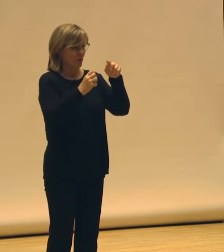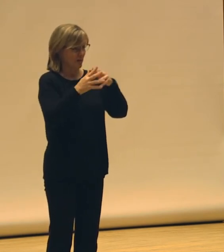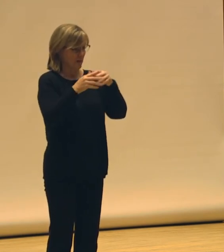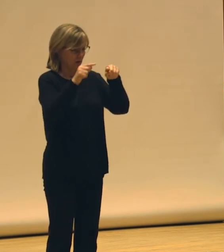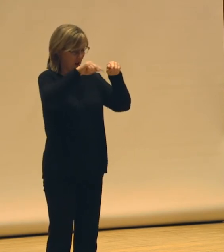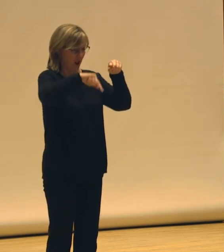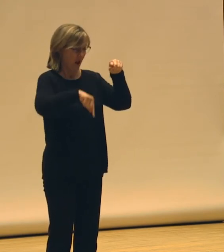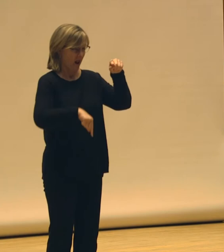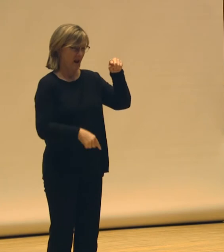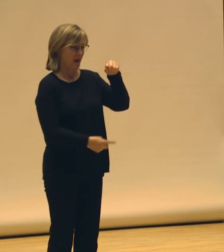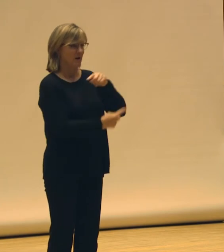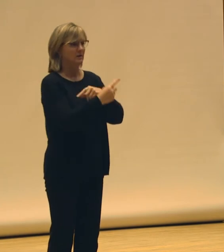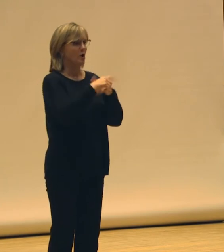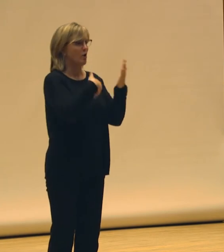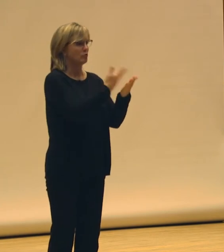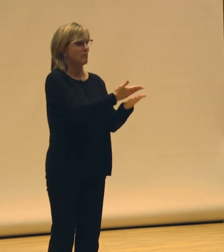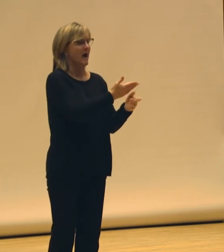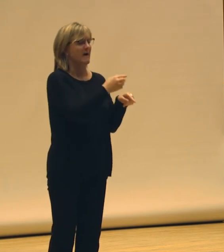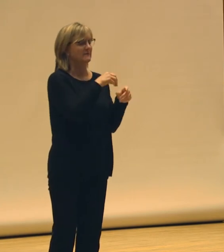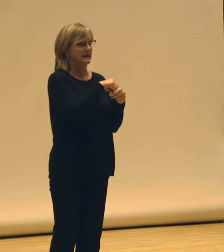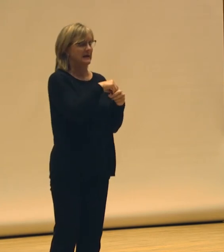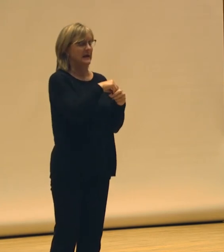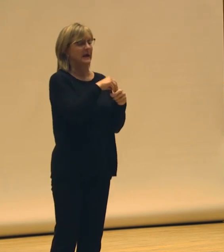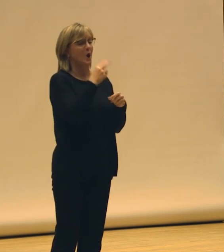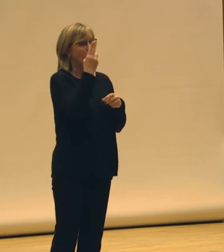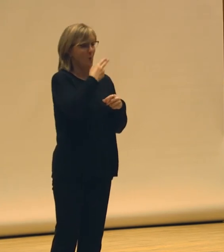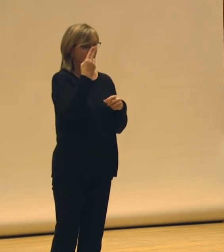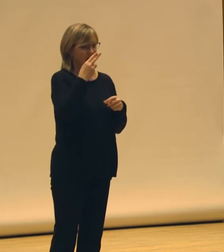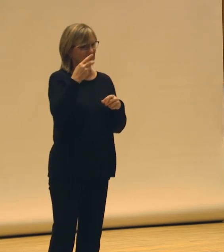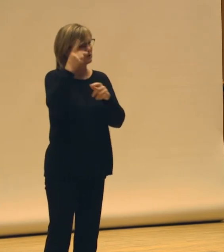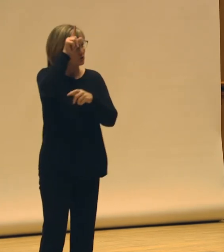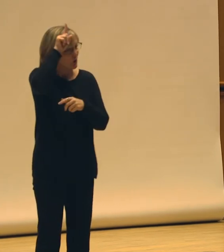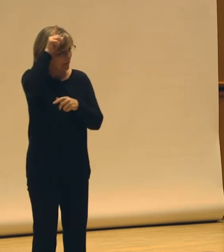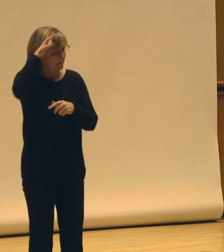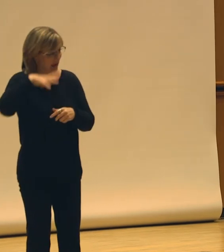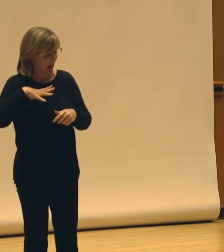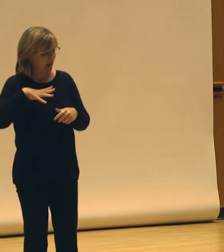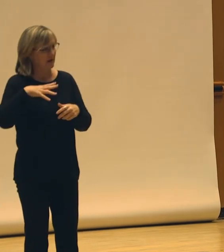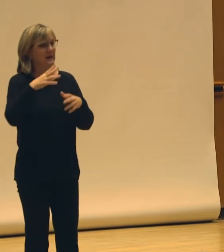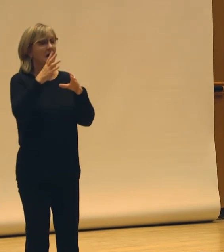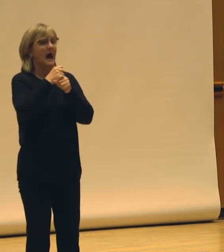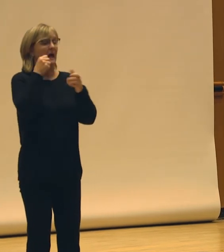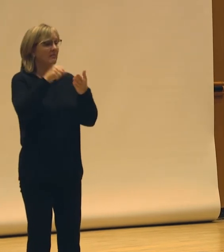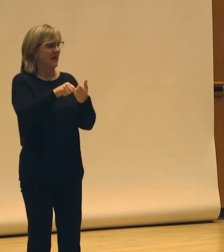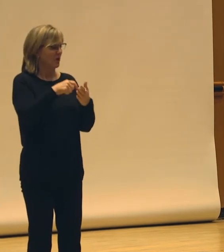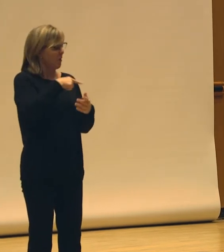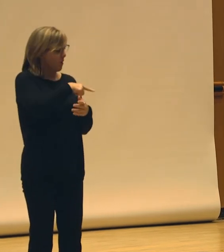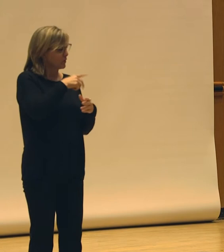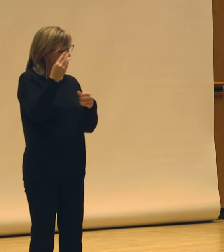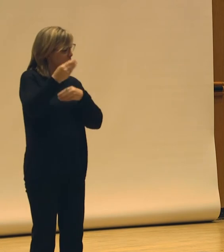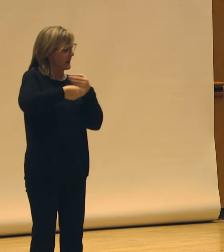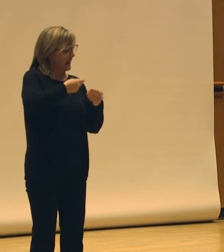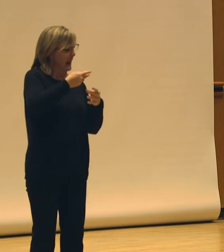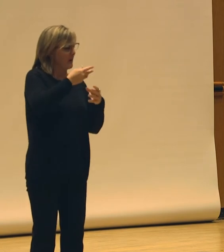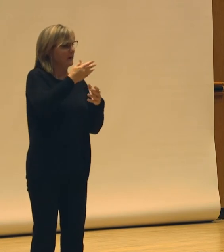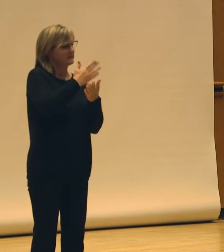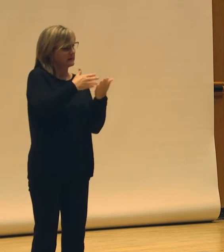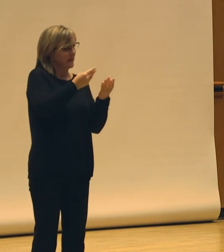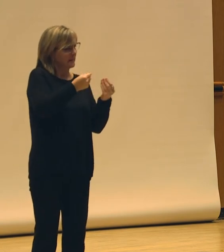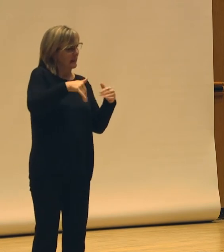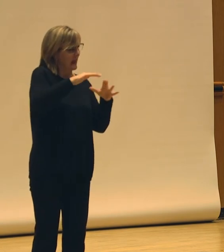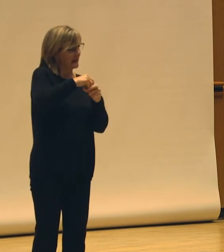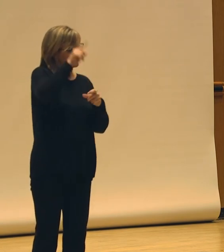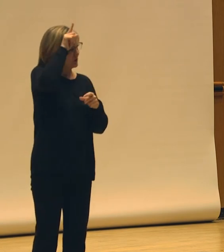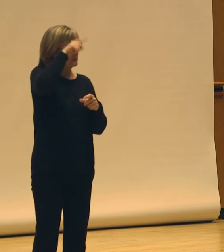This German man. Then, gets a letter that he had inherited something in Germany, some land. And had to